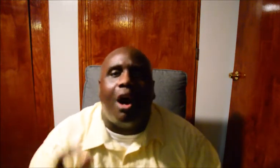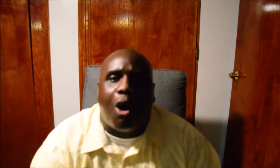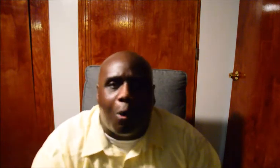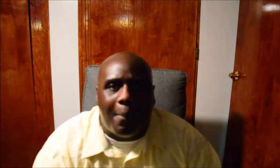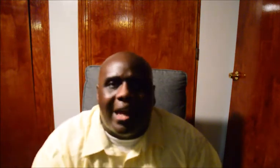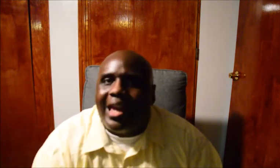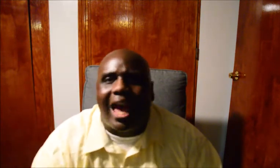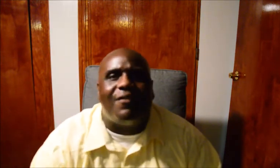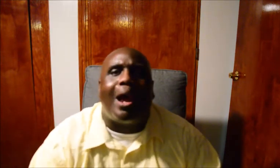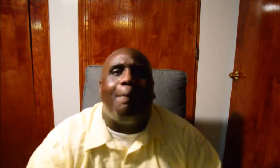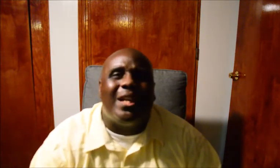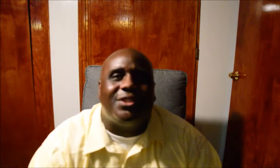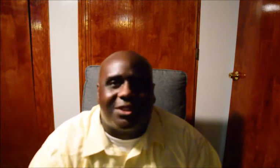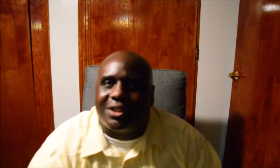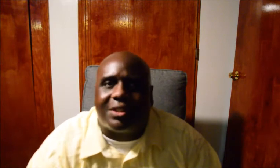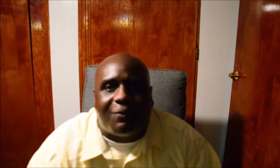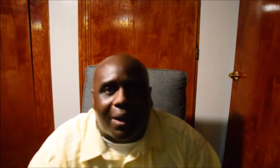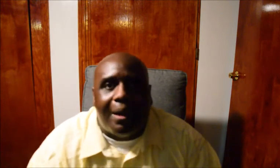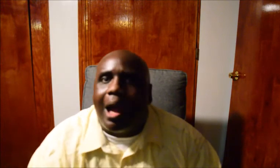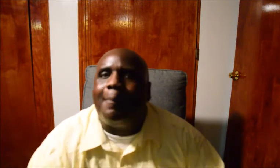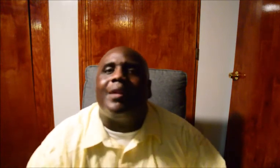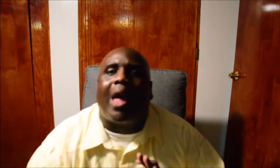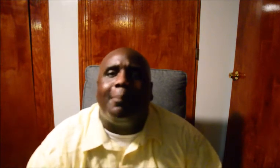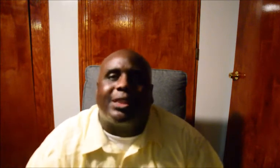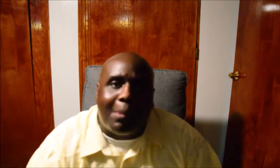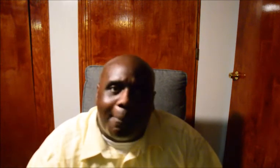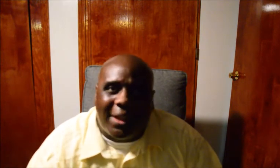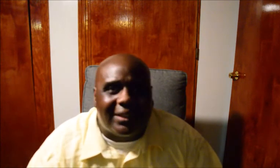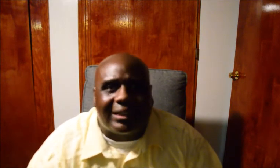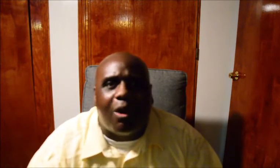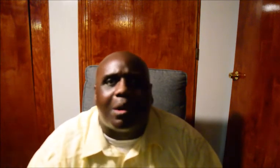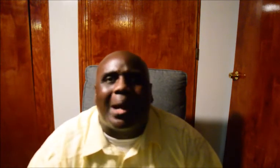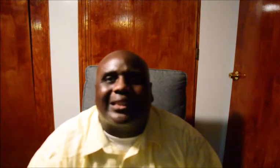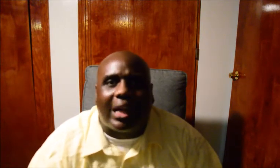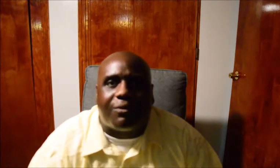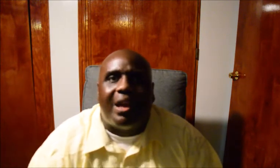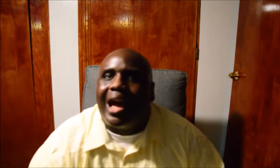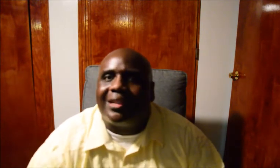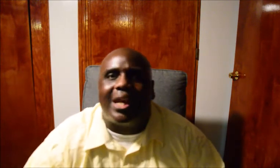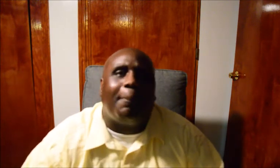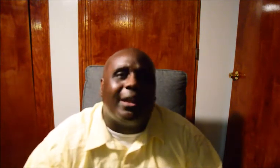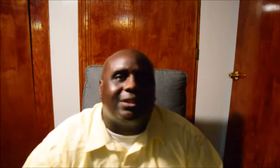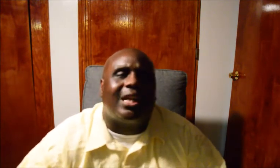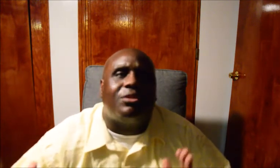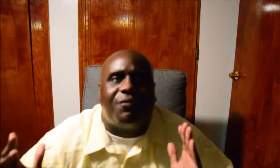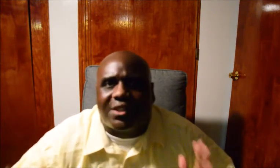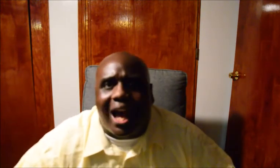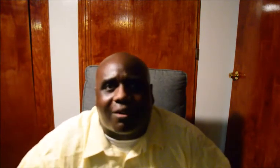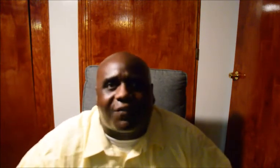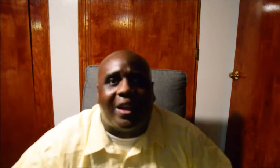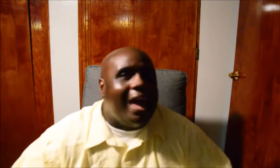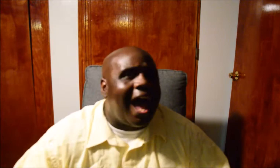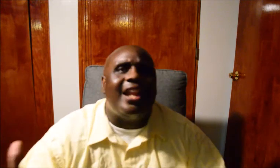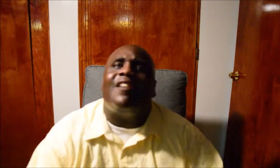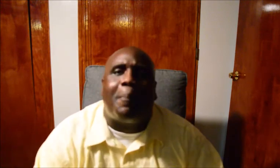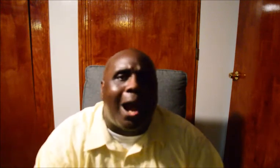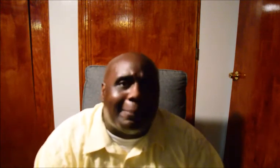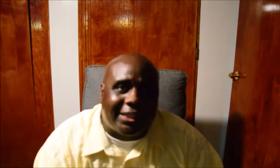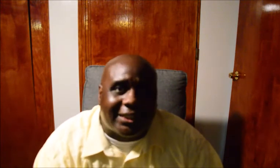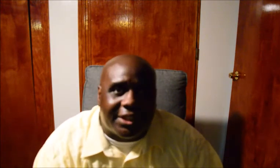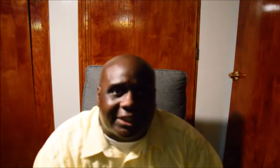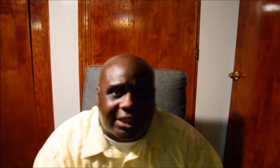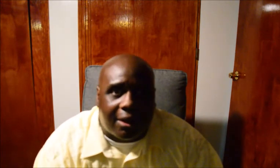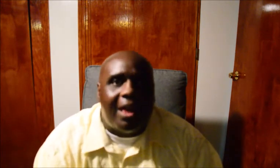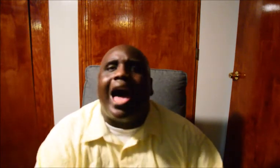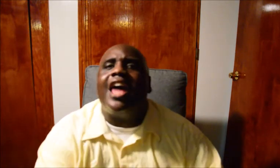to stay home, having our businesses suffer. I mean, I'm a small business owner myself. I take pictures. I do photography. I didn't have a